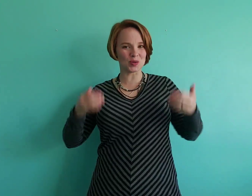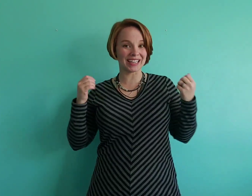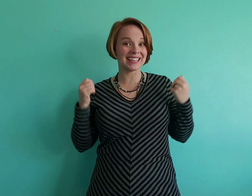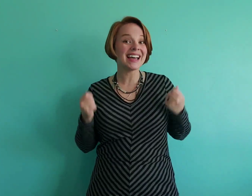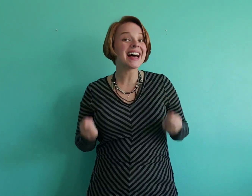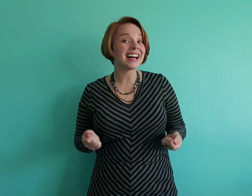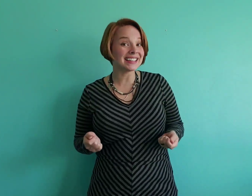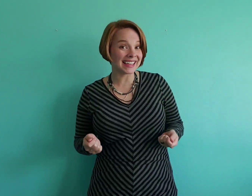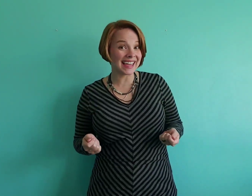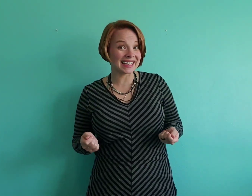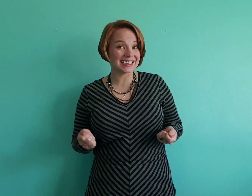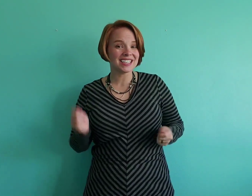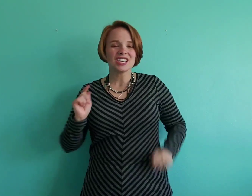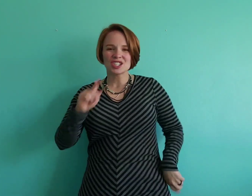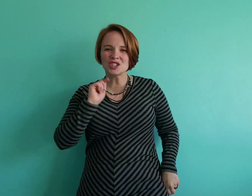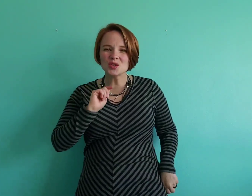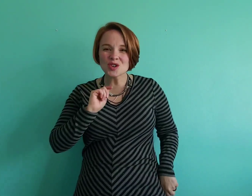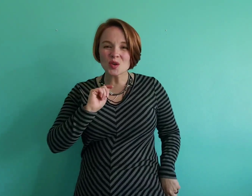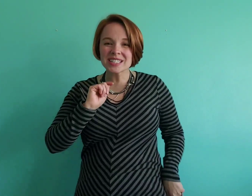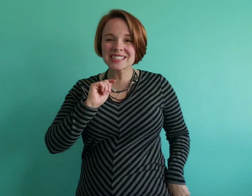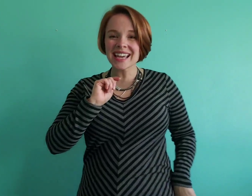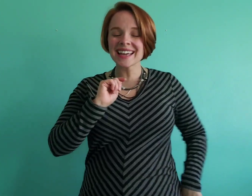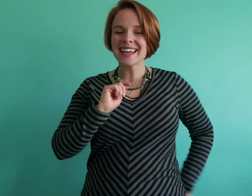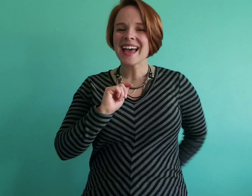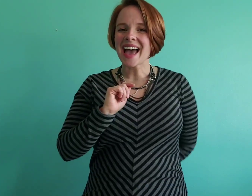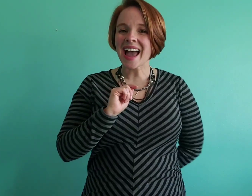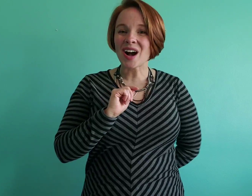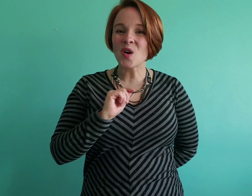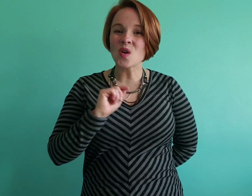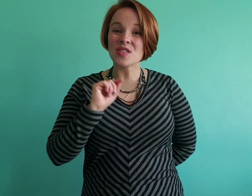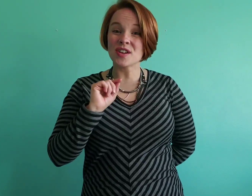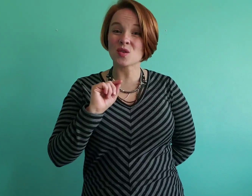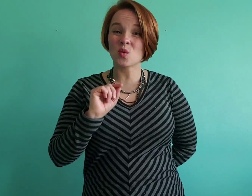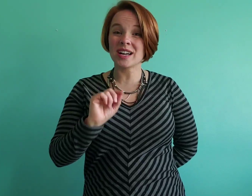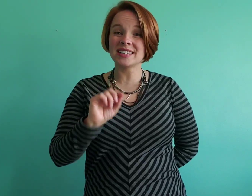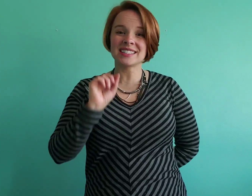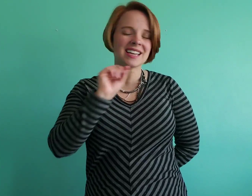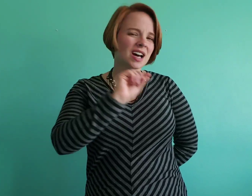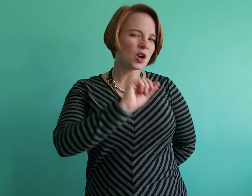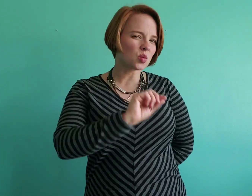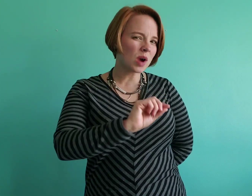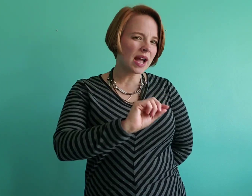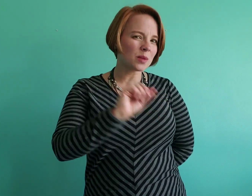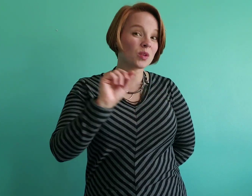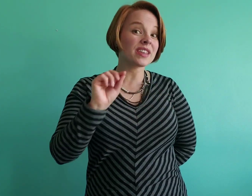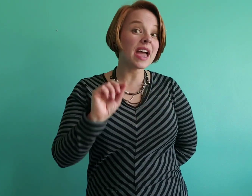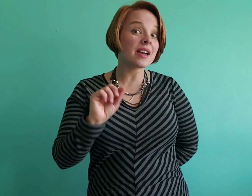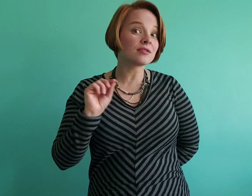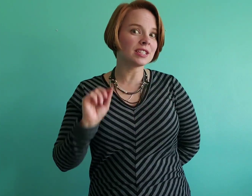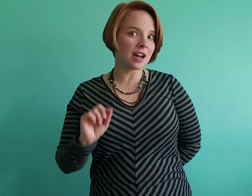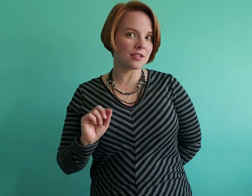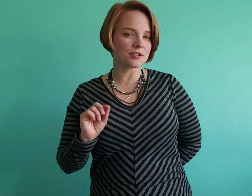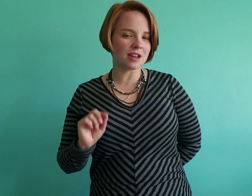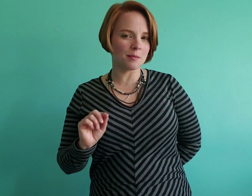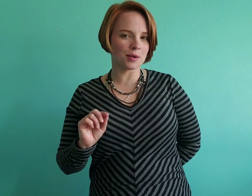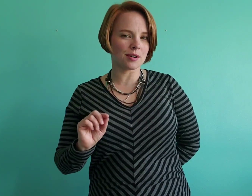do it again. Did you notice that? How there was a rhyme with every other number.